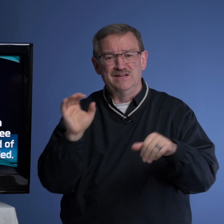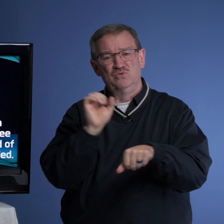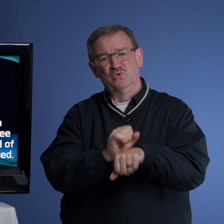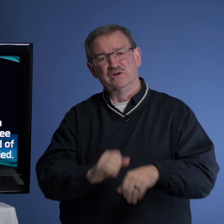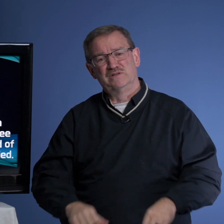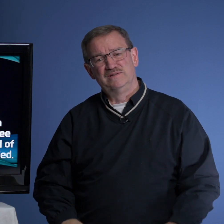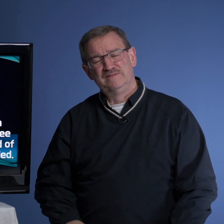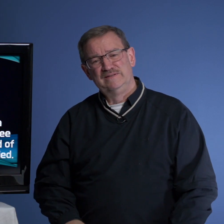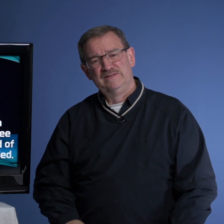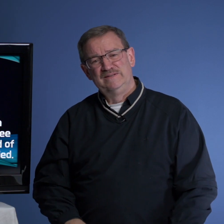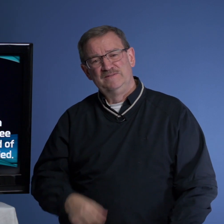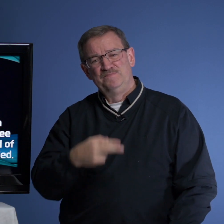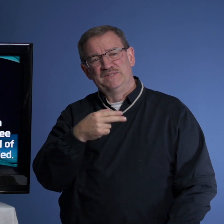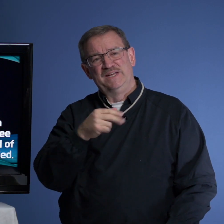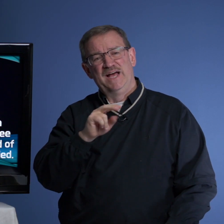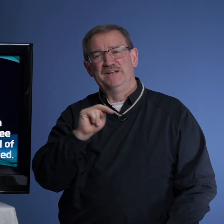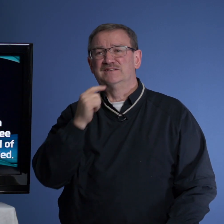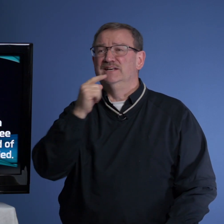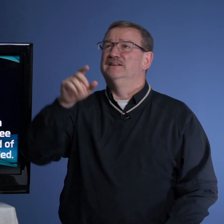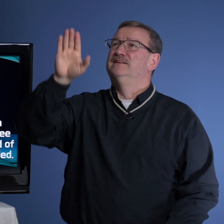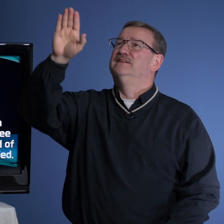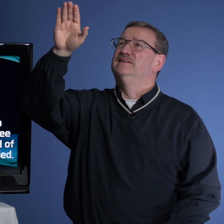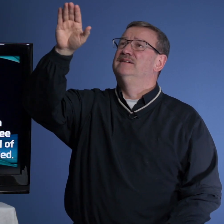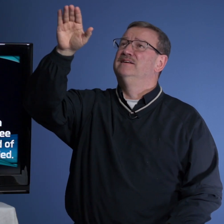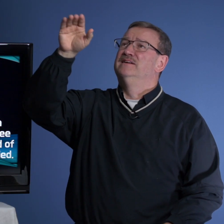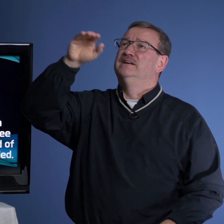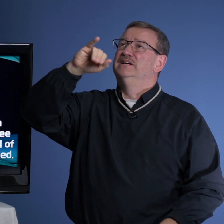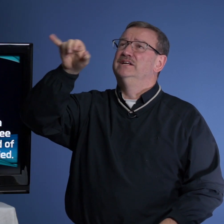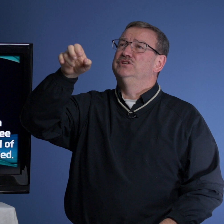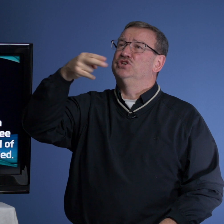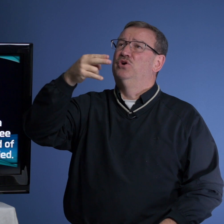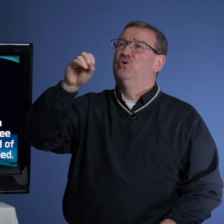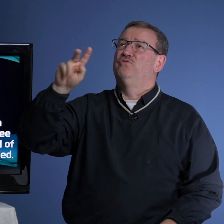worked. And Hannah said, Jehovah,